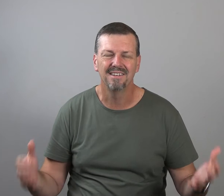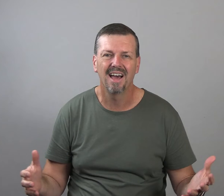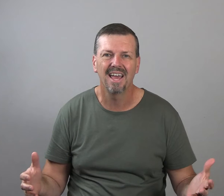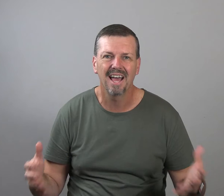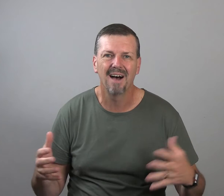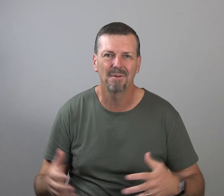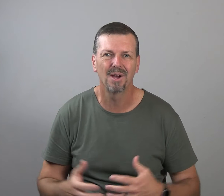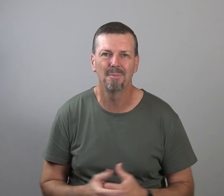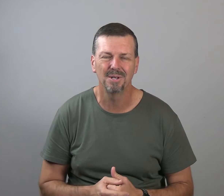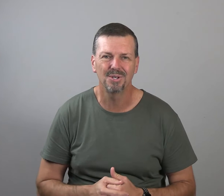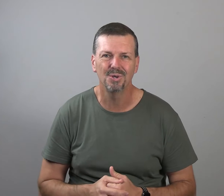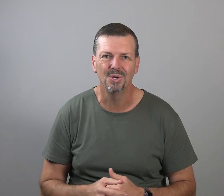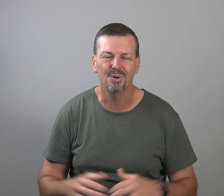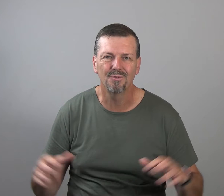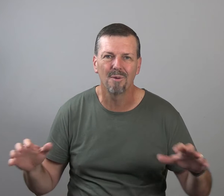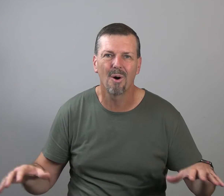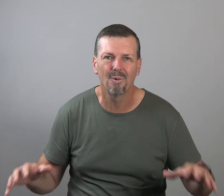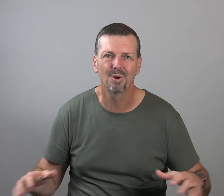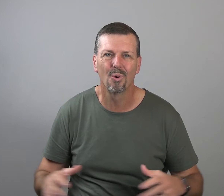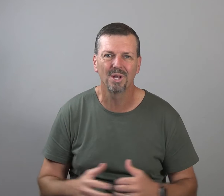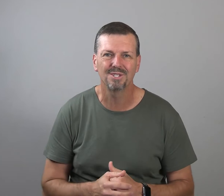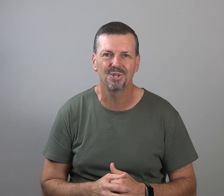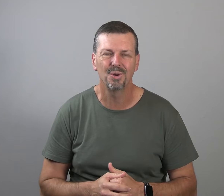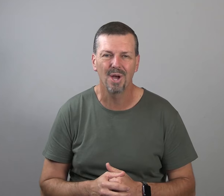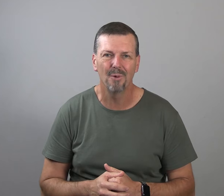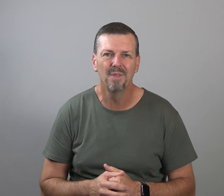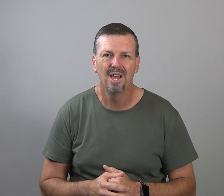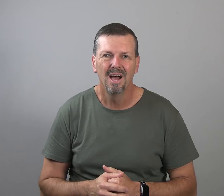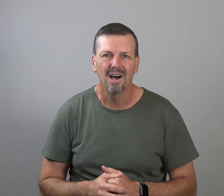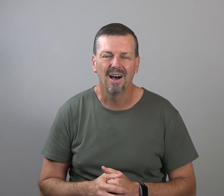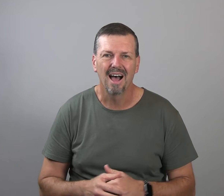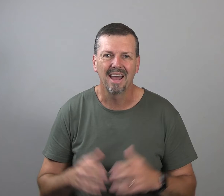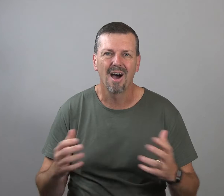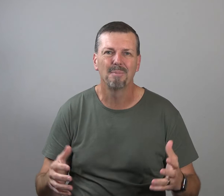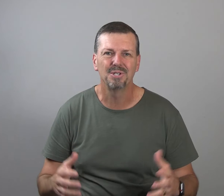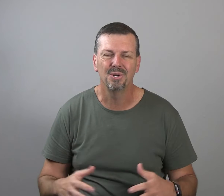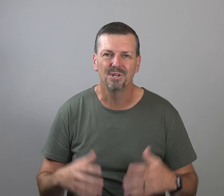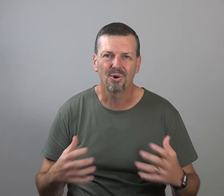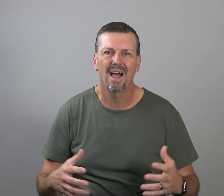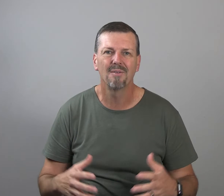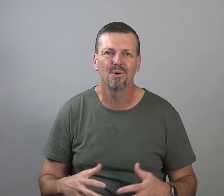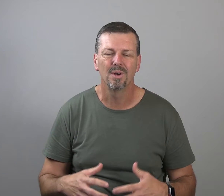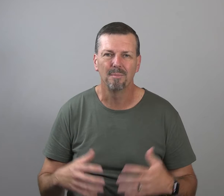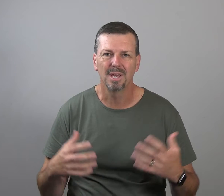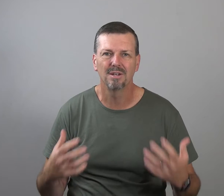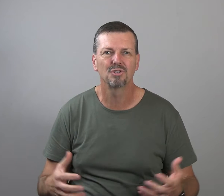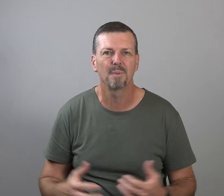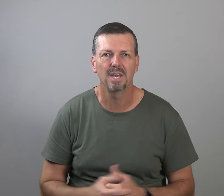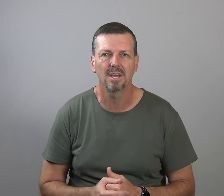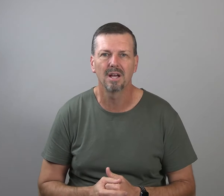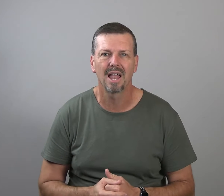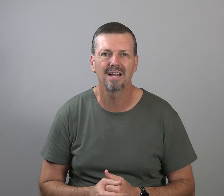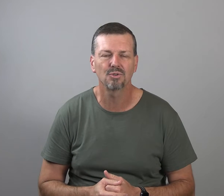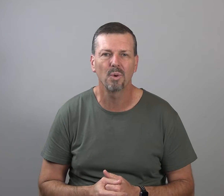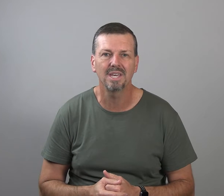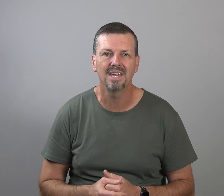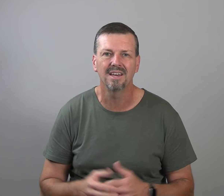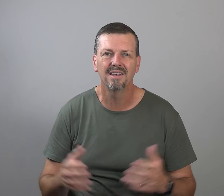today I'm coming to you from our recording studio. I had an opportunity to travel and begin to speak last weekend